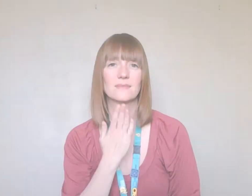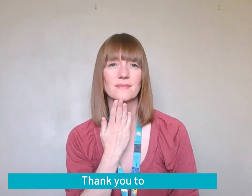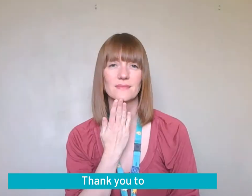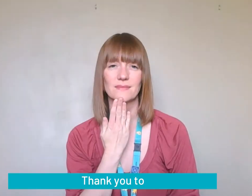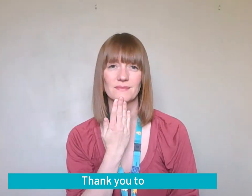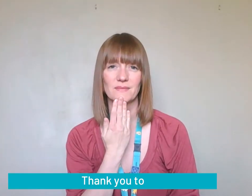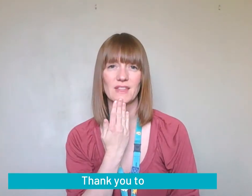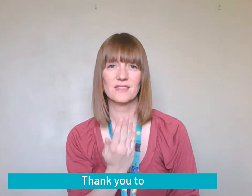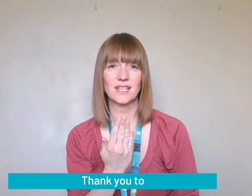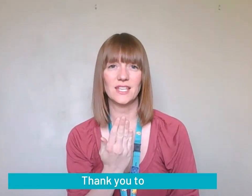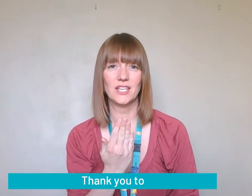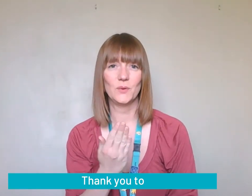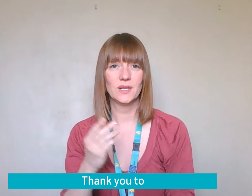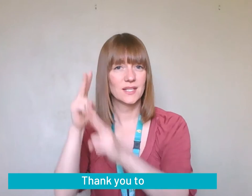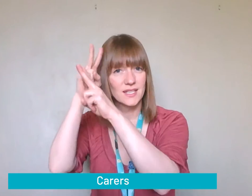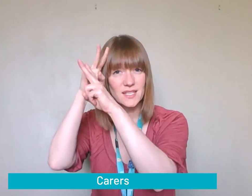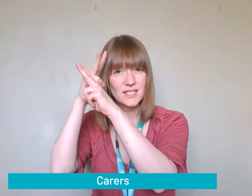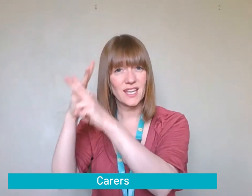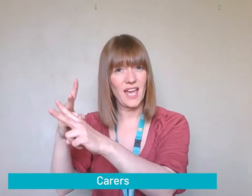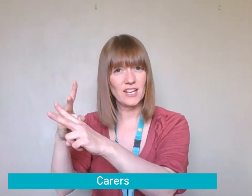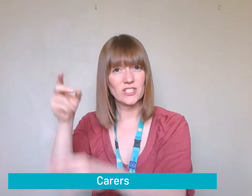Thank you to carers.